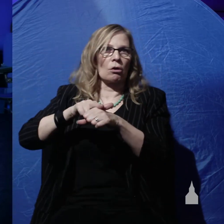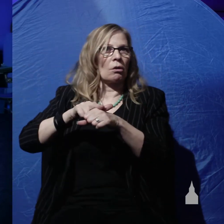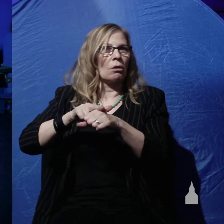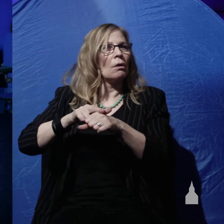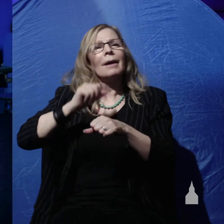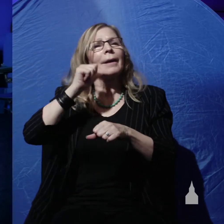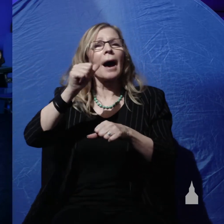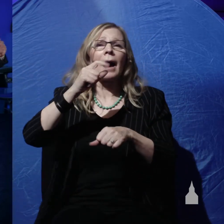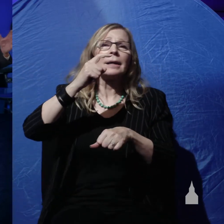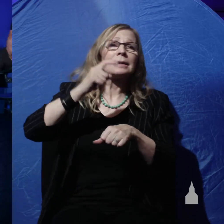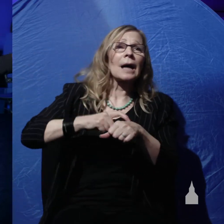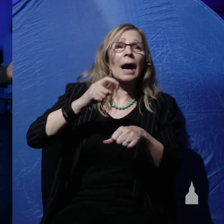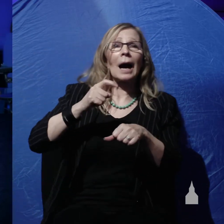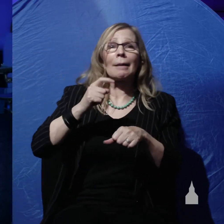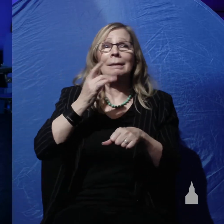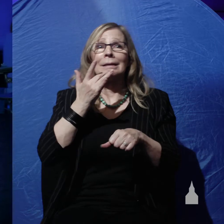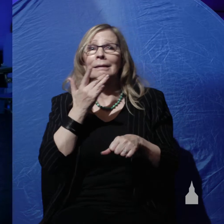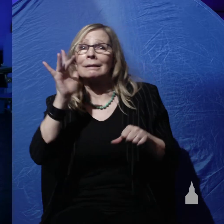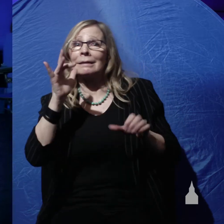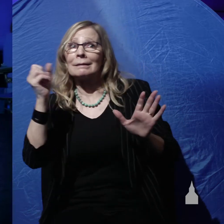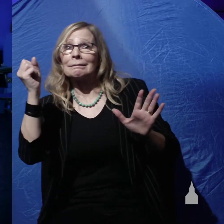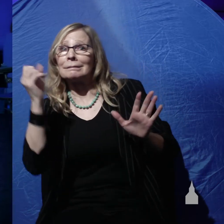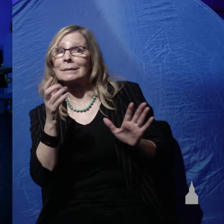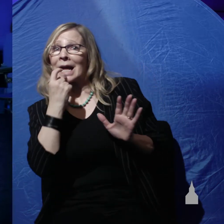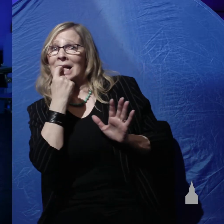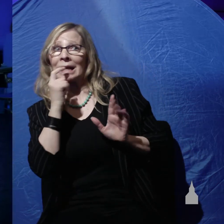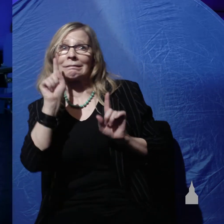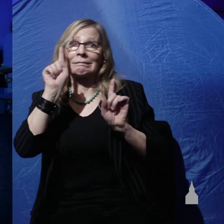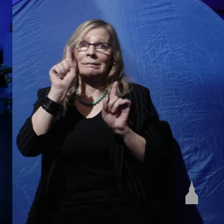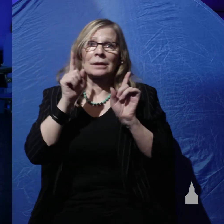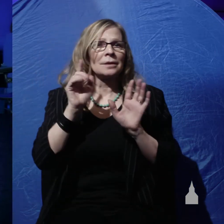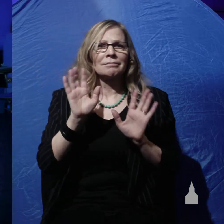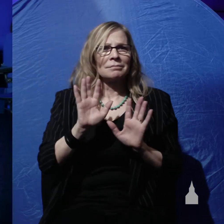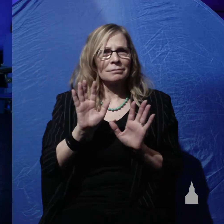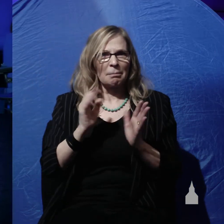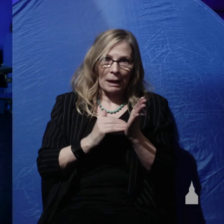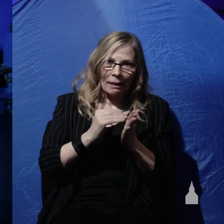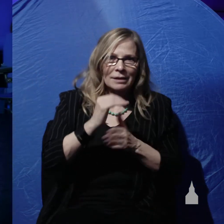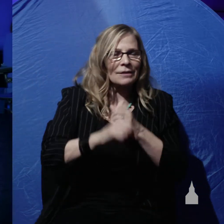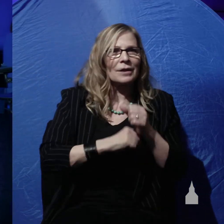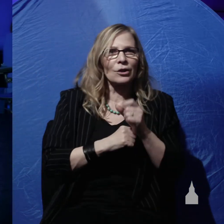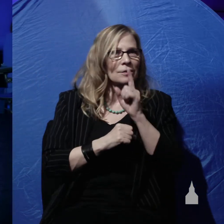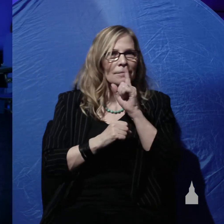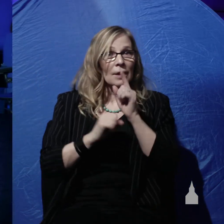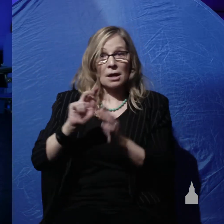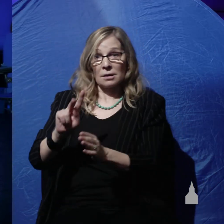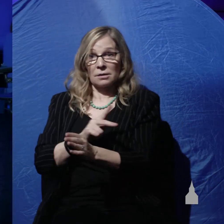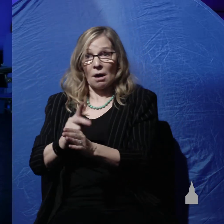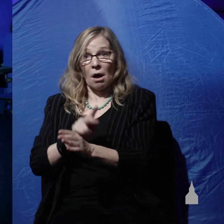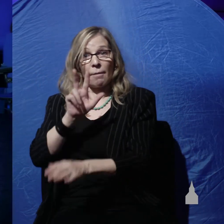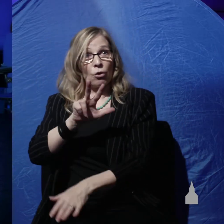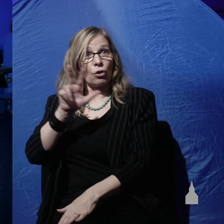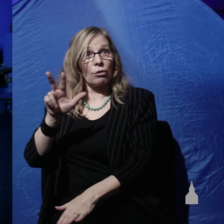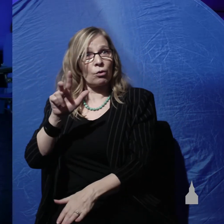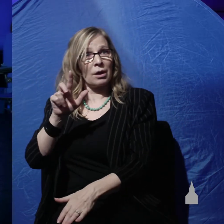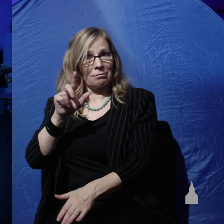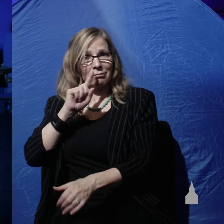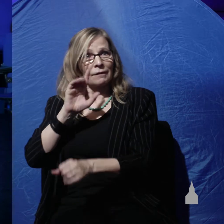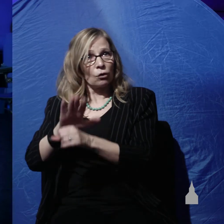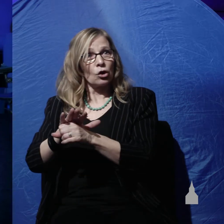and the laws of nature over millions and millions of years. And Psalm 33 confirms this. By the word of the Lord the